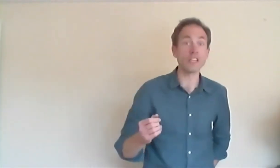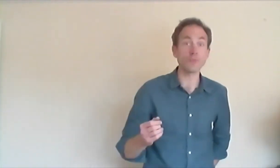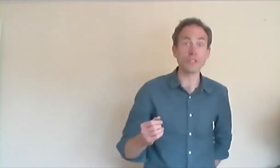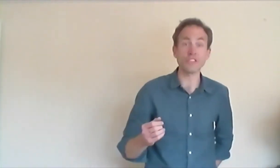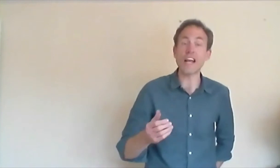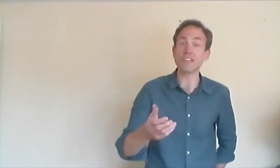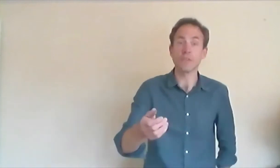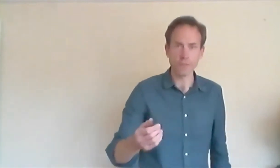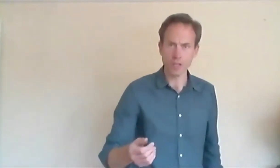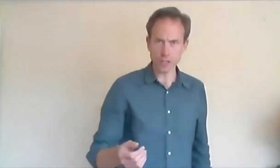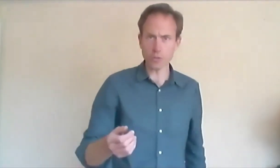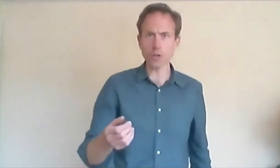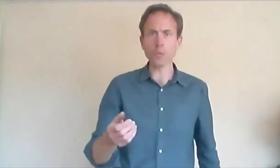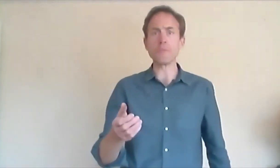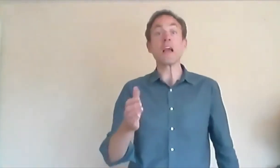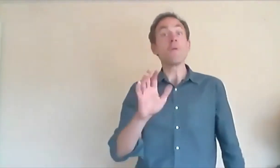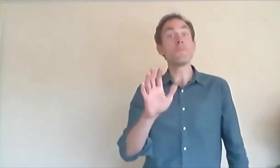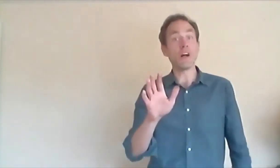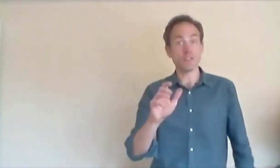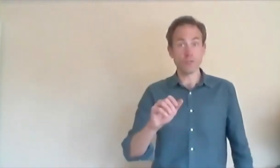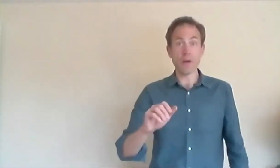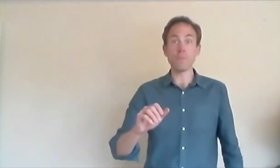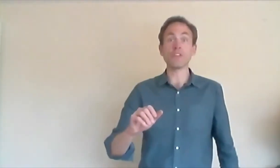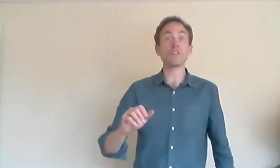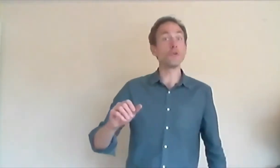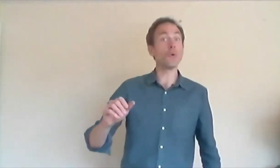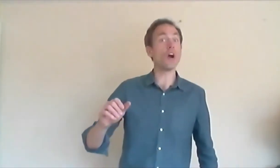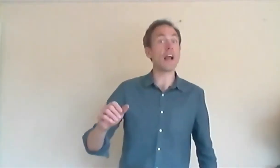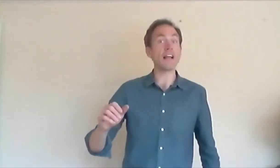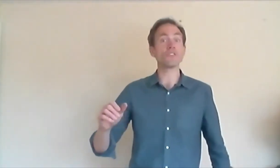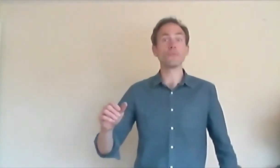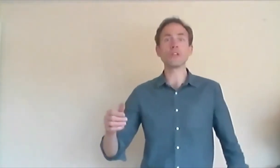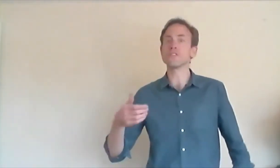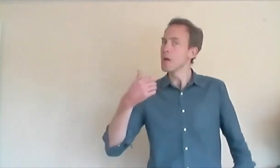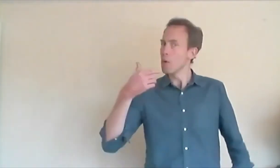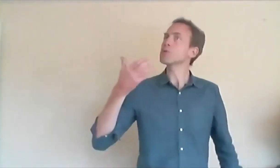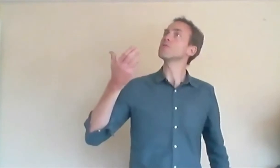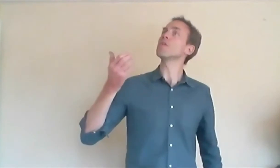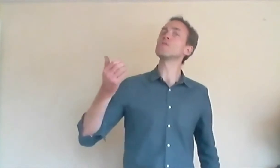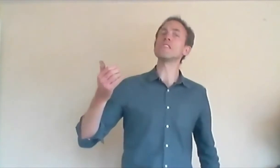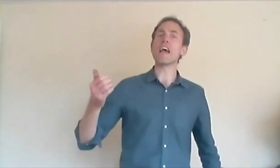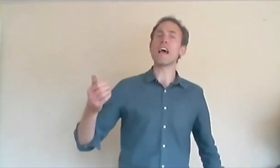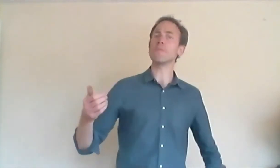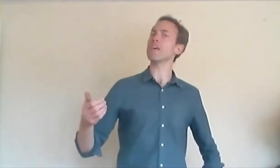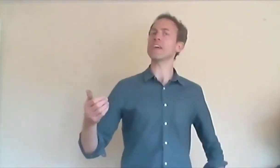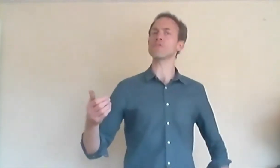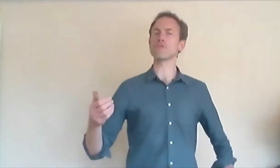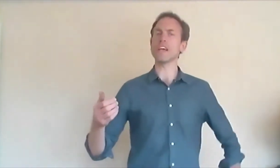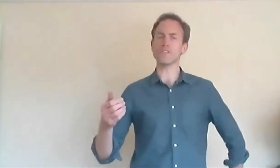his princess. Can you call with me? But remember that you are a handsome prince. Put your nose in the air, puff out your chest,